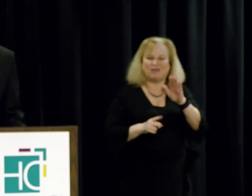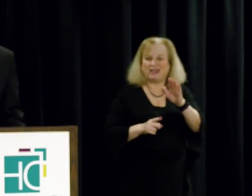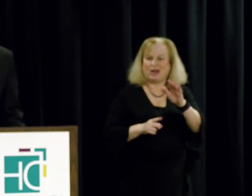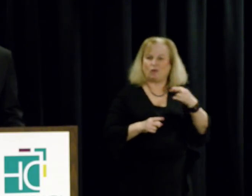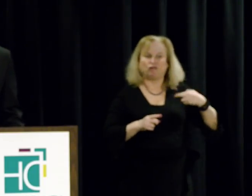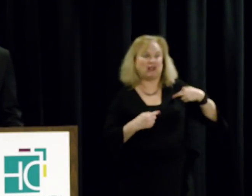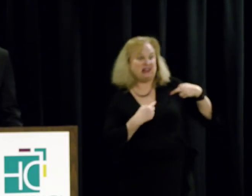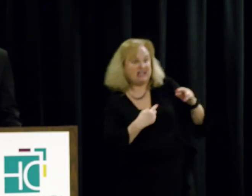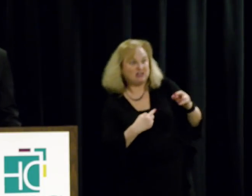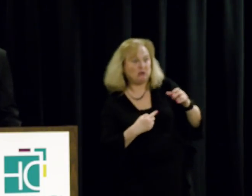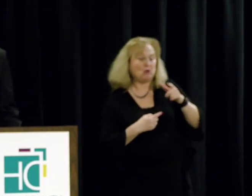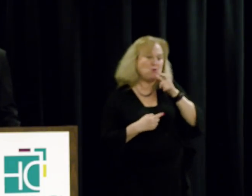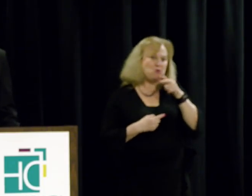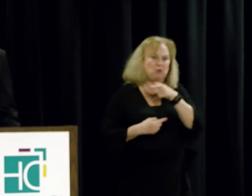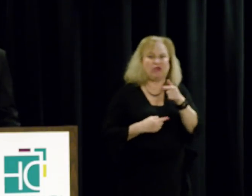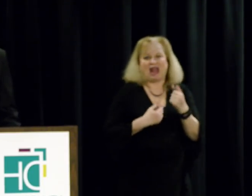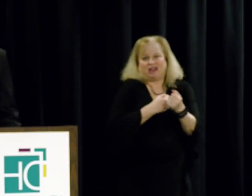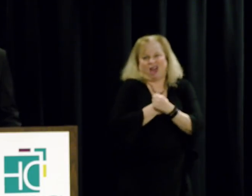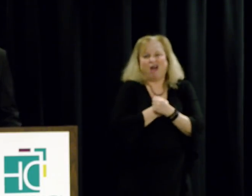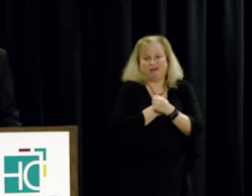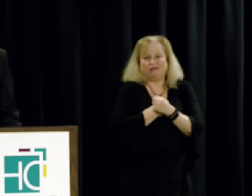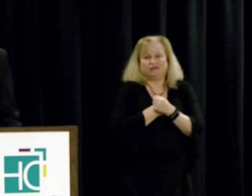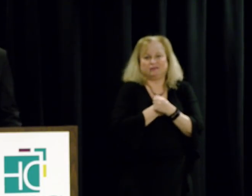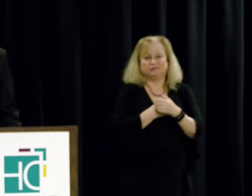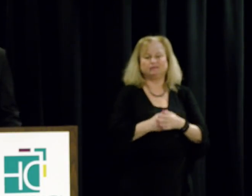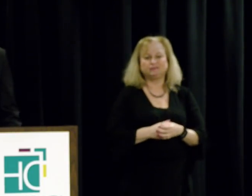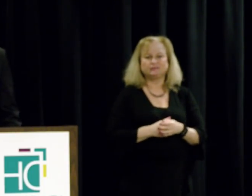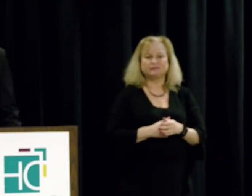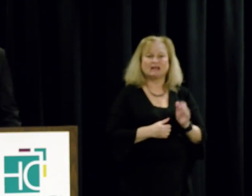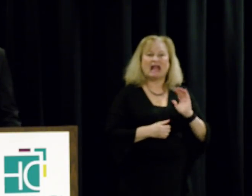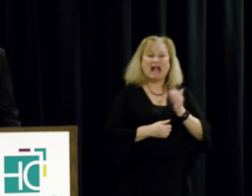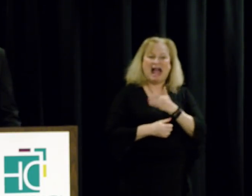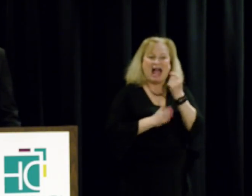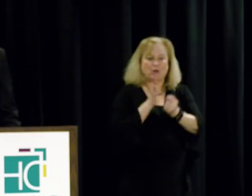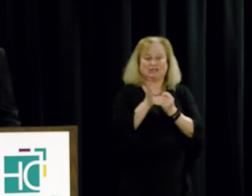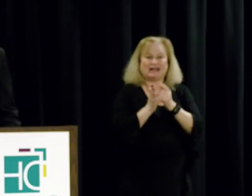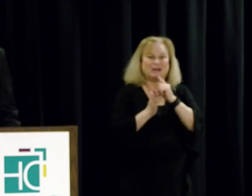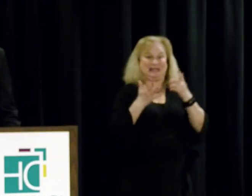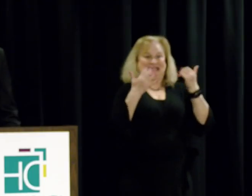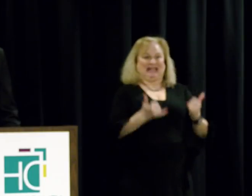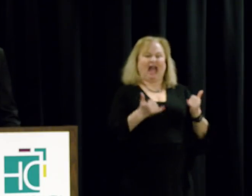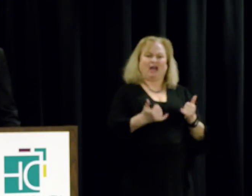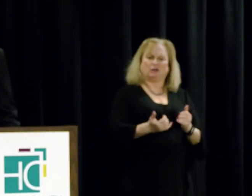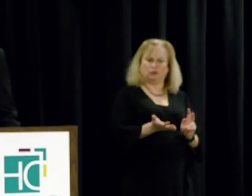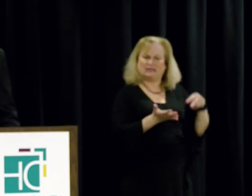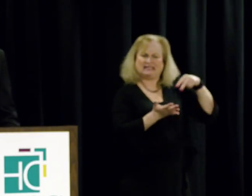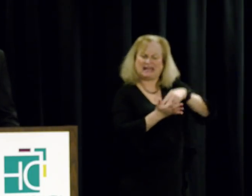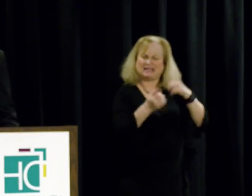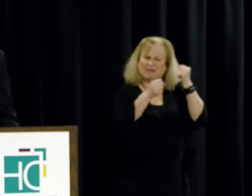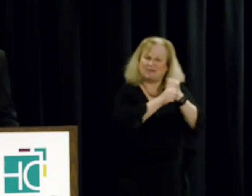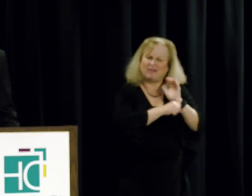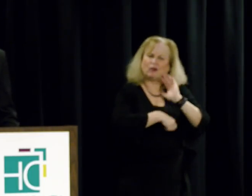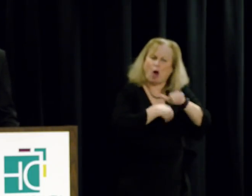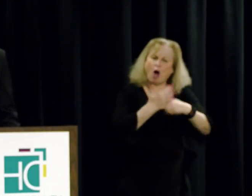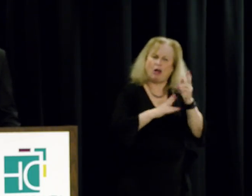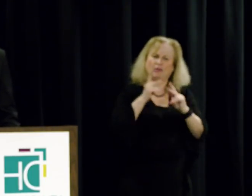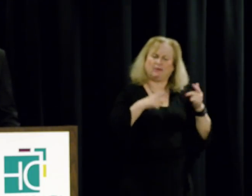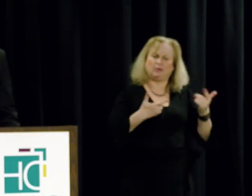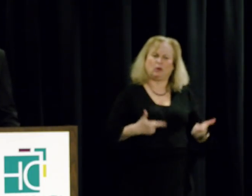or who they love. Our time is now to stand up for all of our residents.